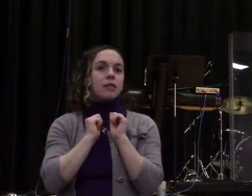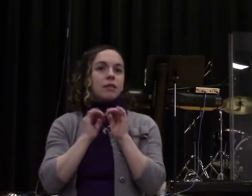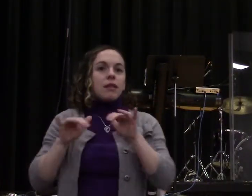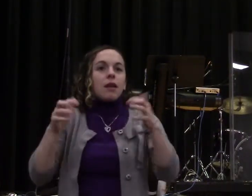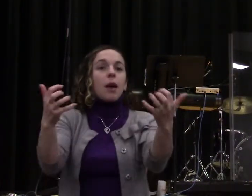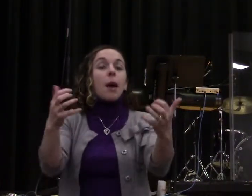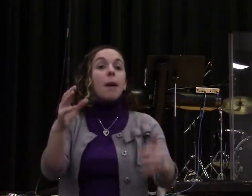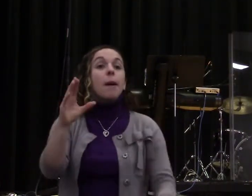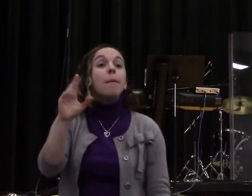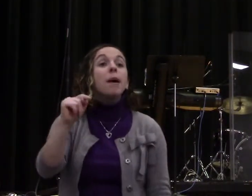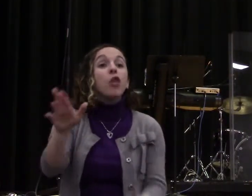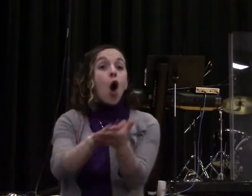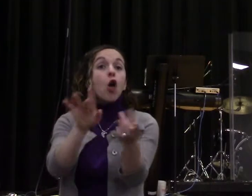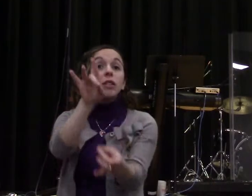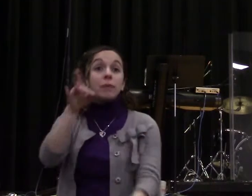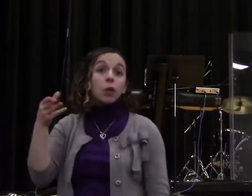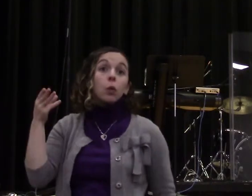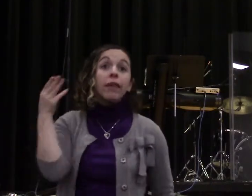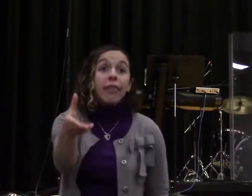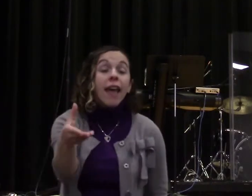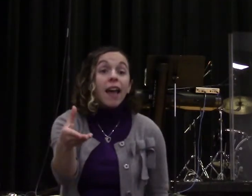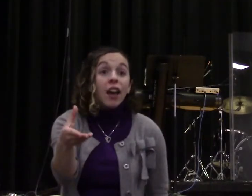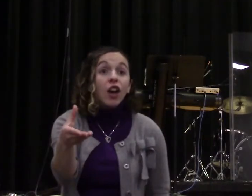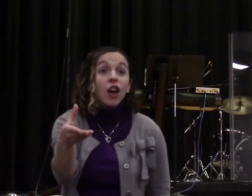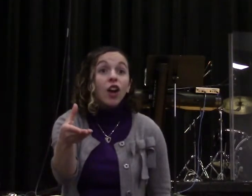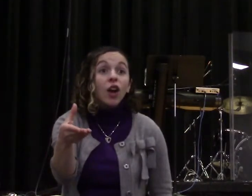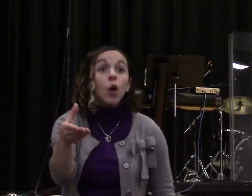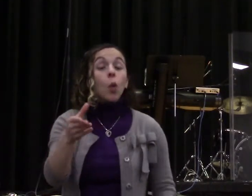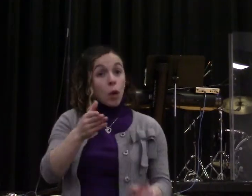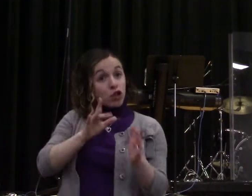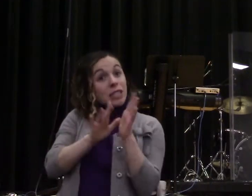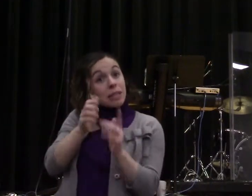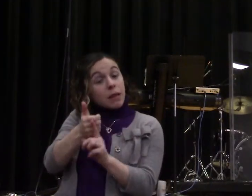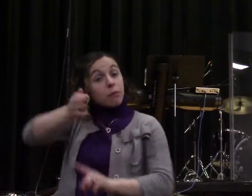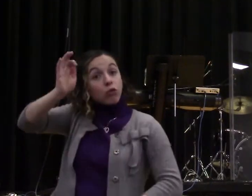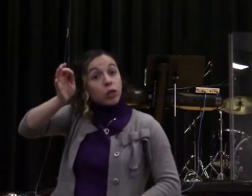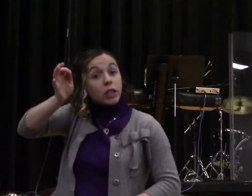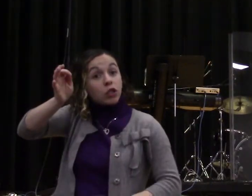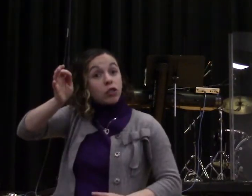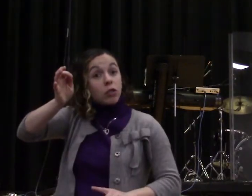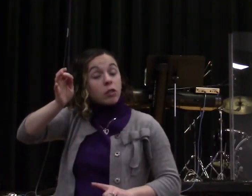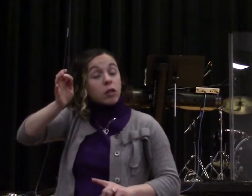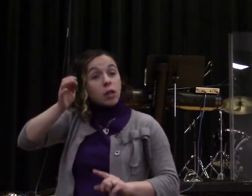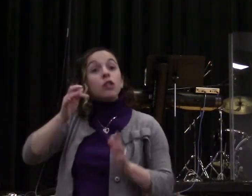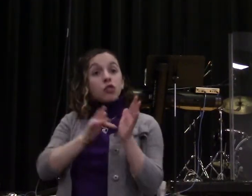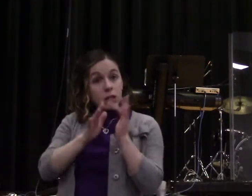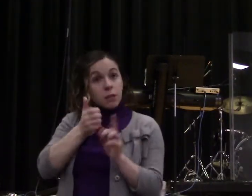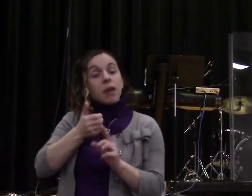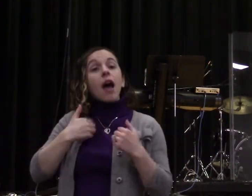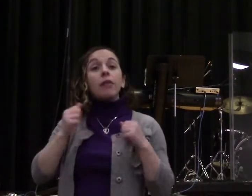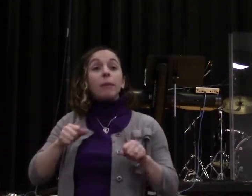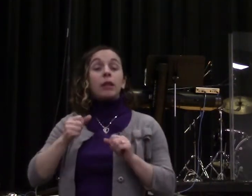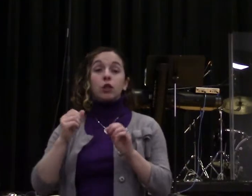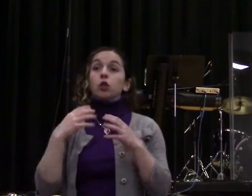present to heal the sick in that house among the multitudes that were packed into that house.